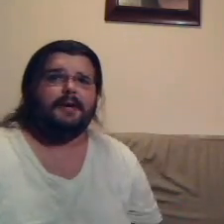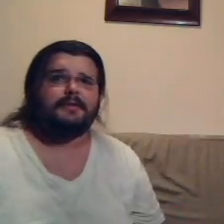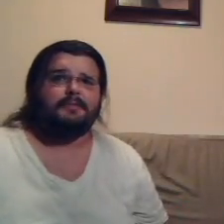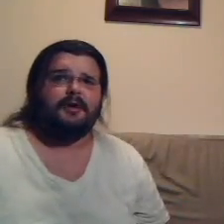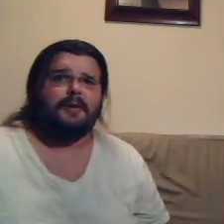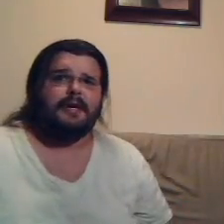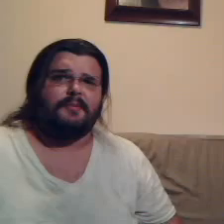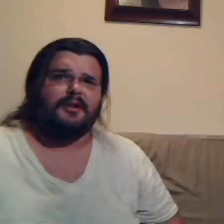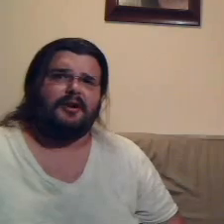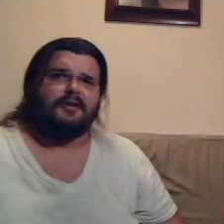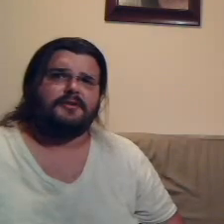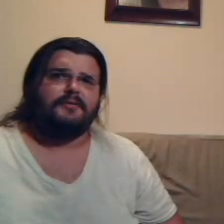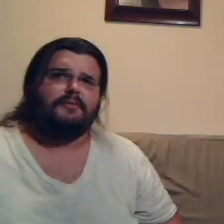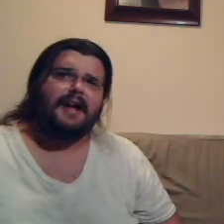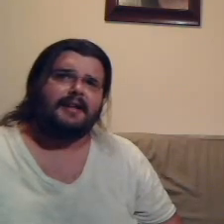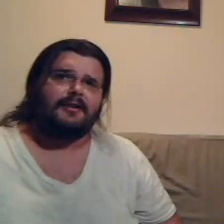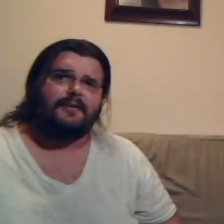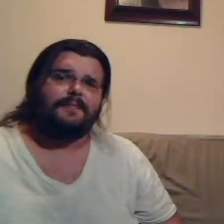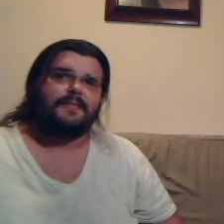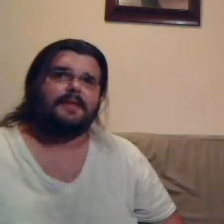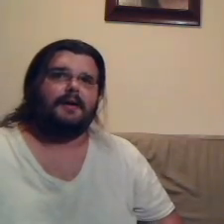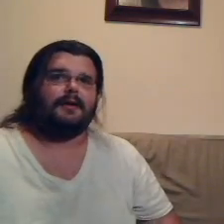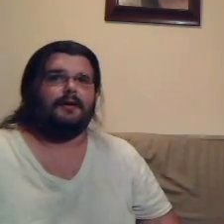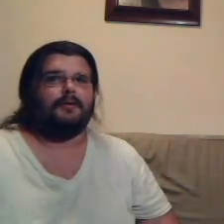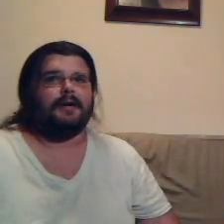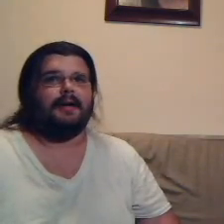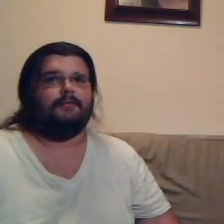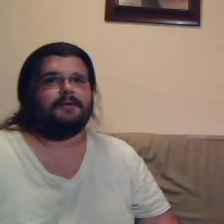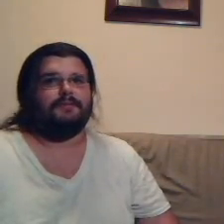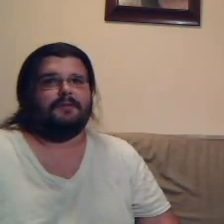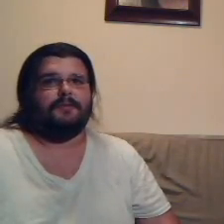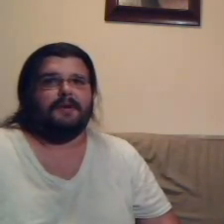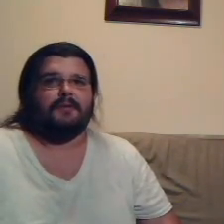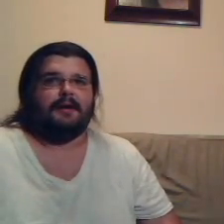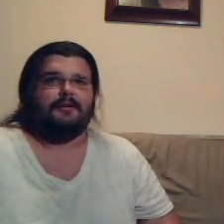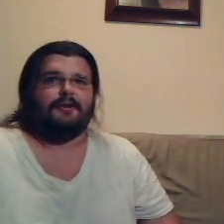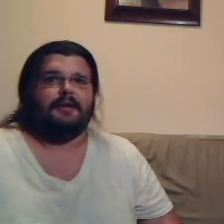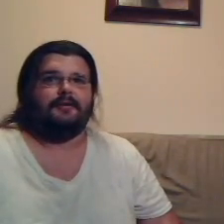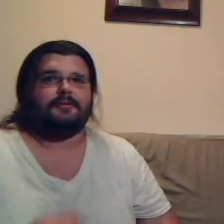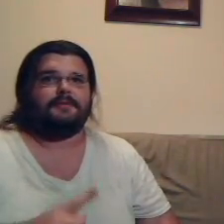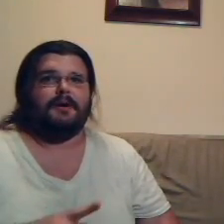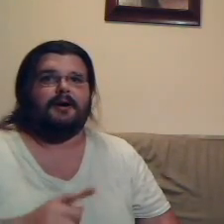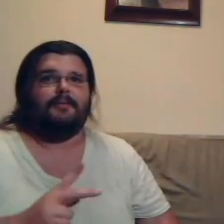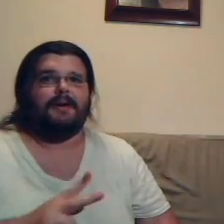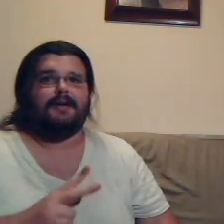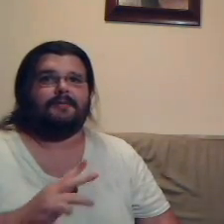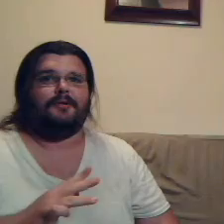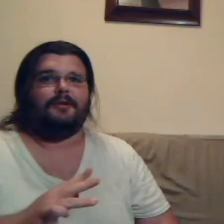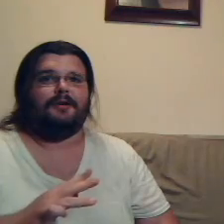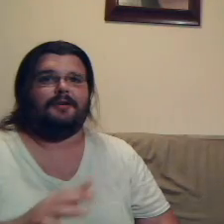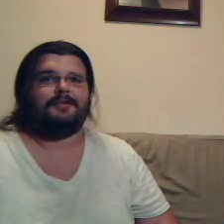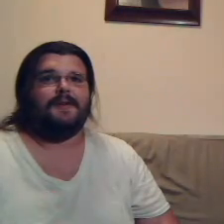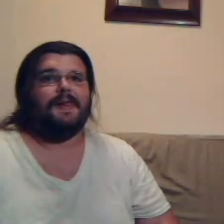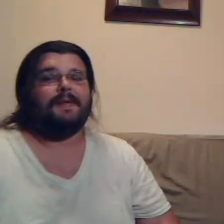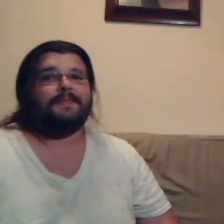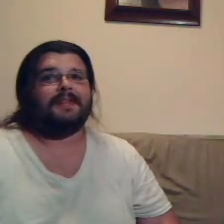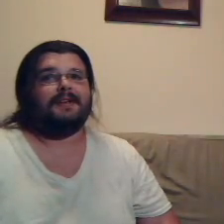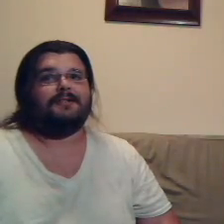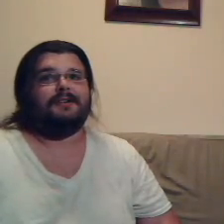mean small, medium, or large? Regular. Okay, which one would be regular to you, small, medium, or large? And she